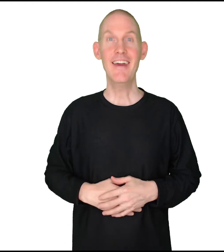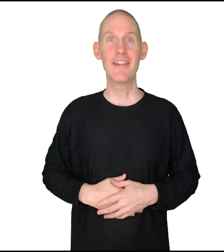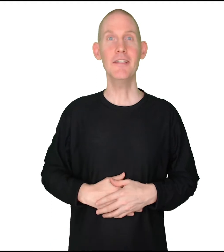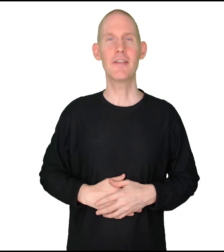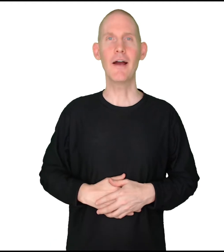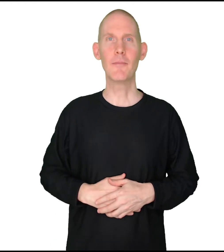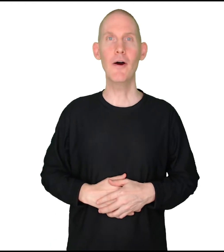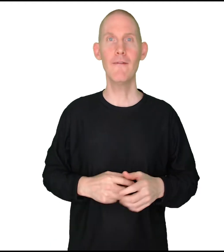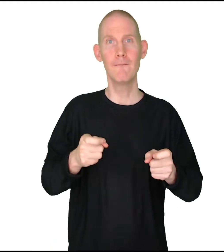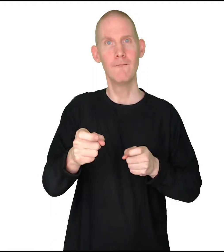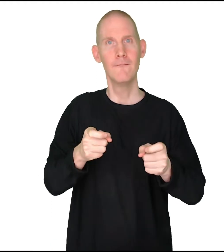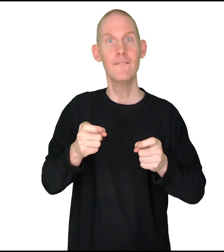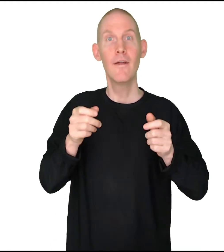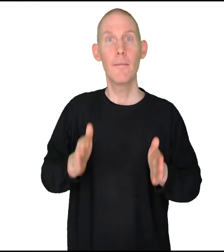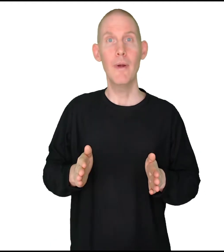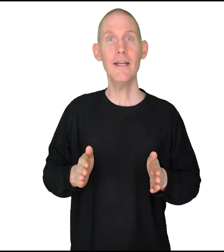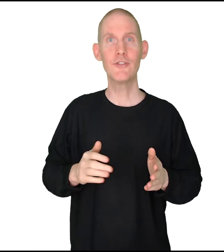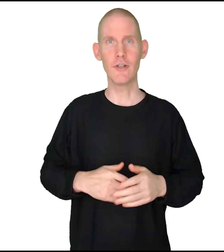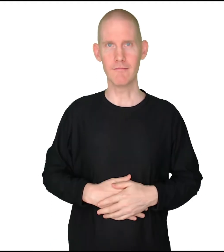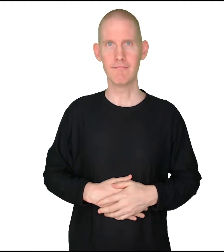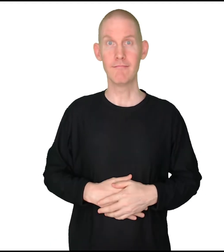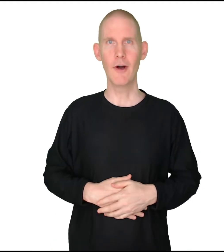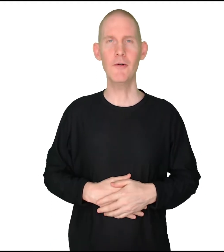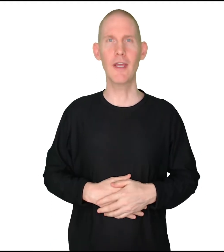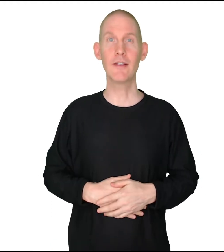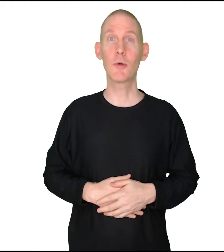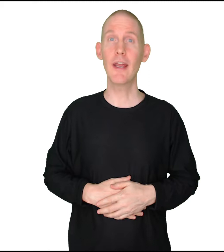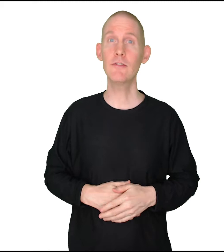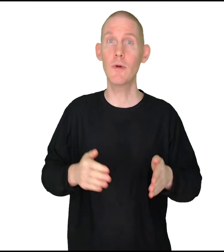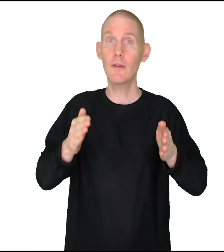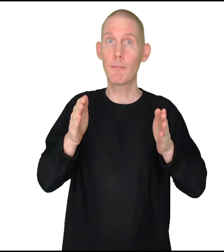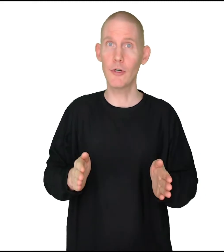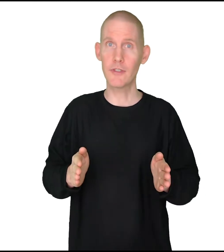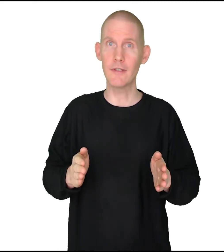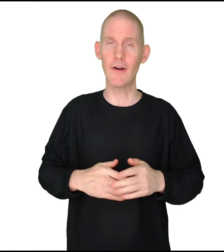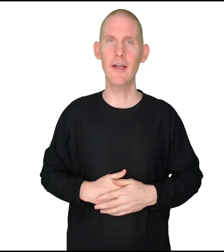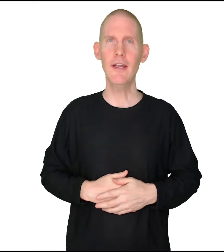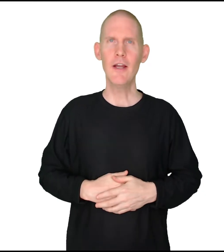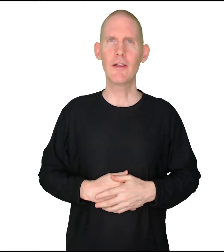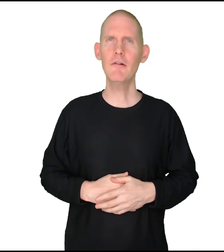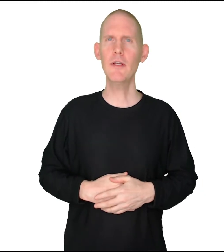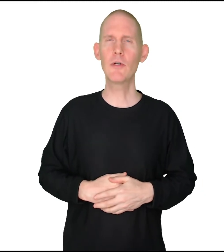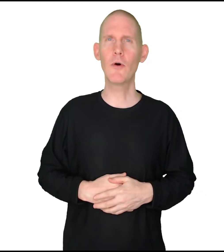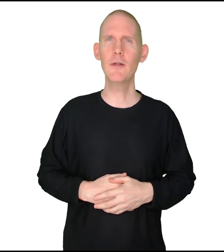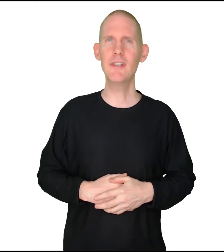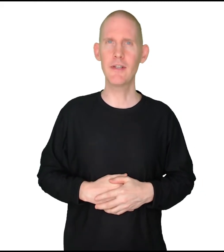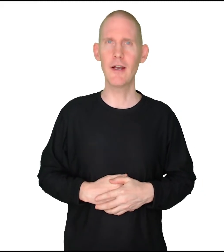Let's talk about manager. Okay, so it ends with person, all right? Literally, we're going to be signing